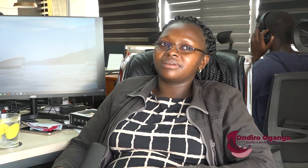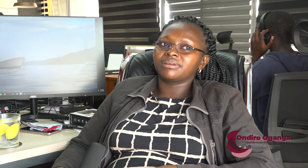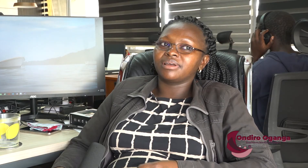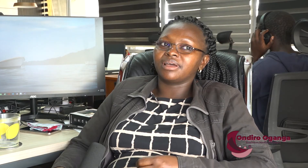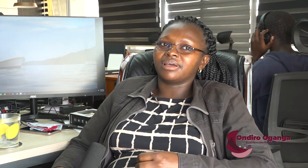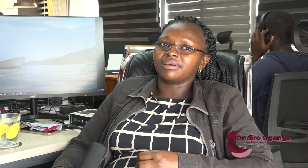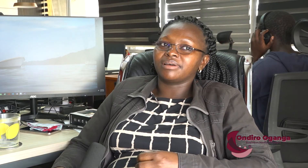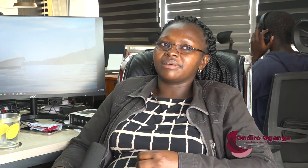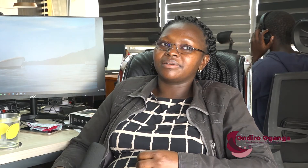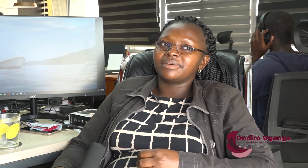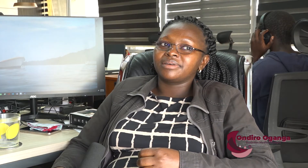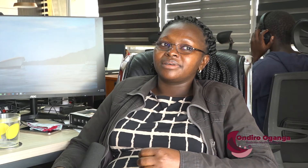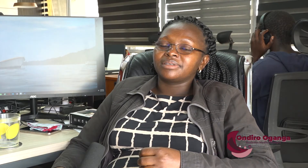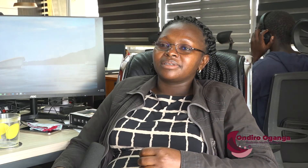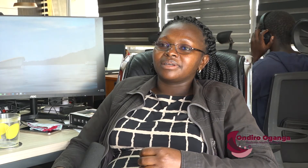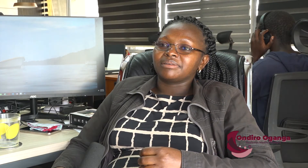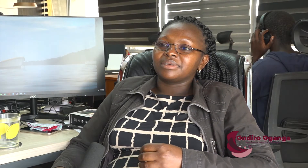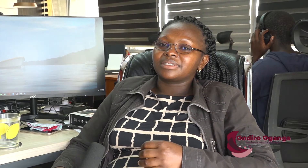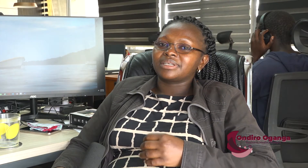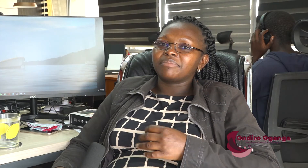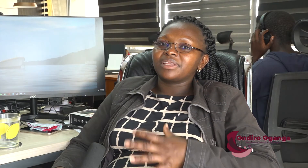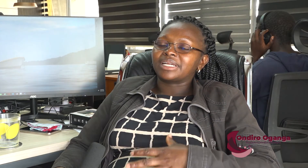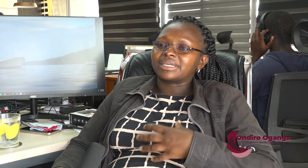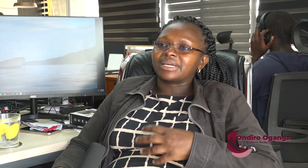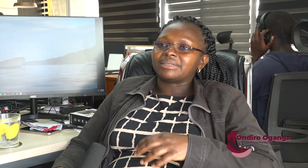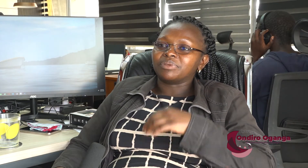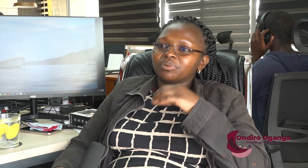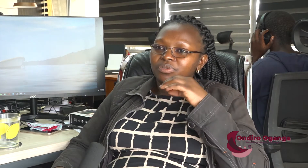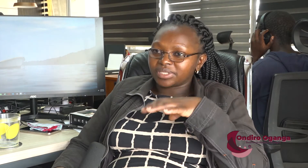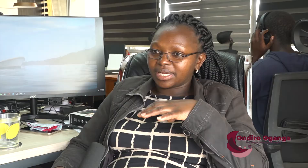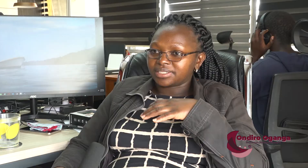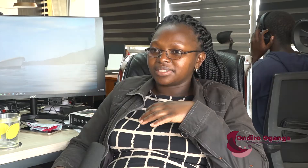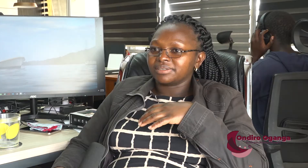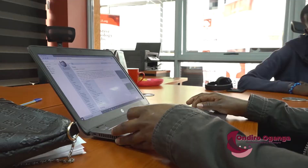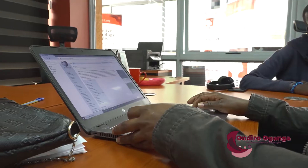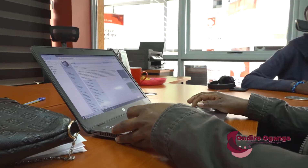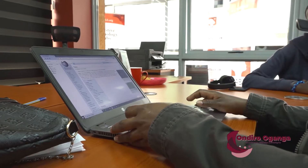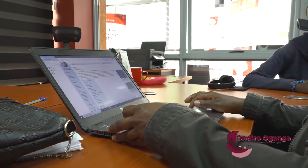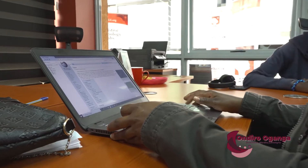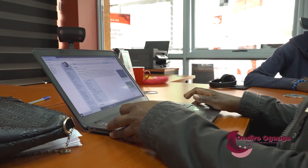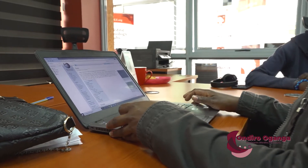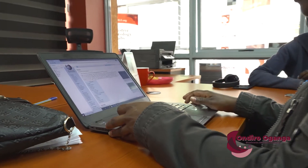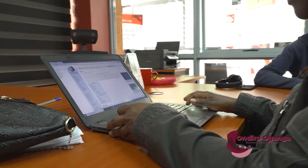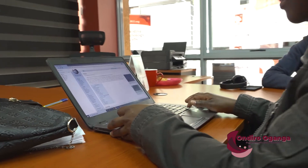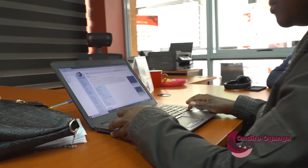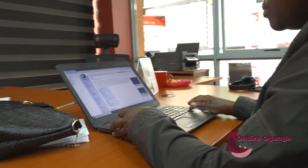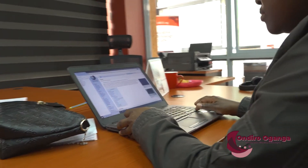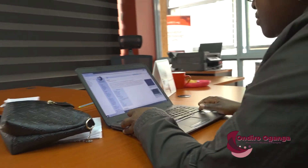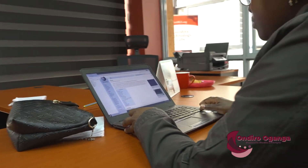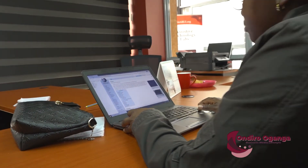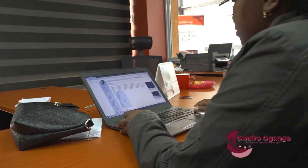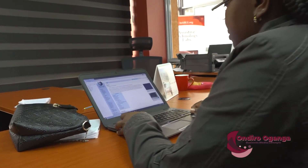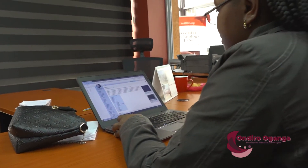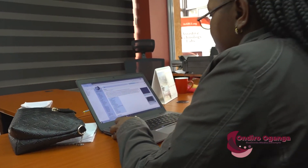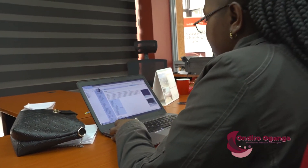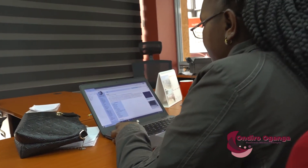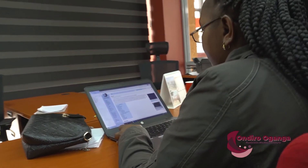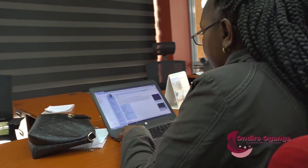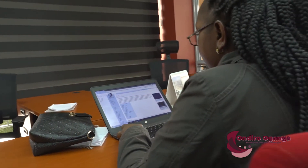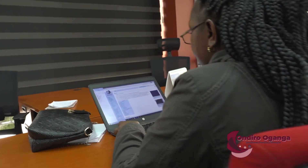something that they can be able to touch, braille. But when they come to technology, they are able to learn